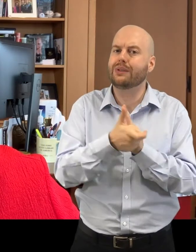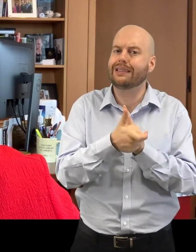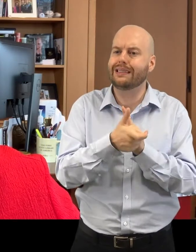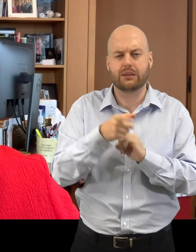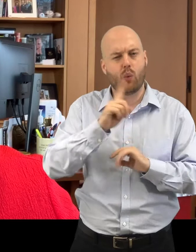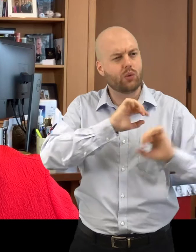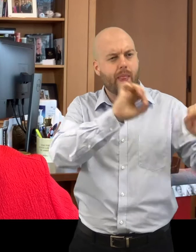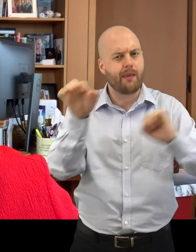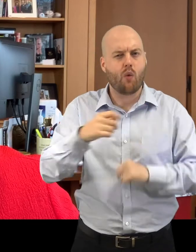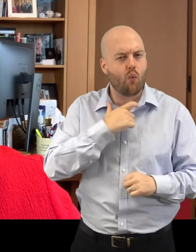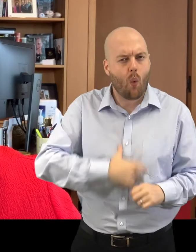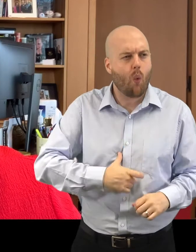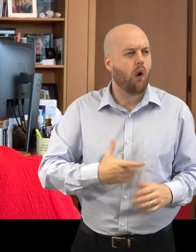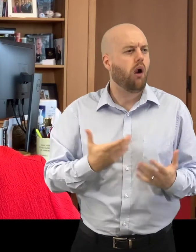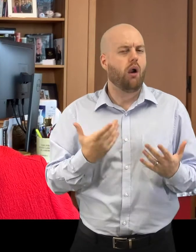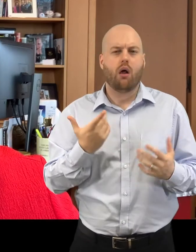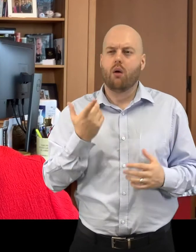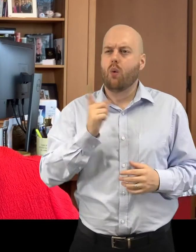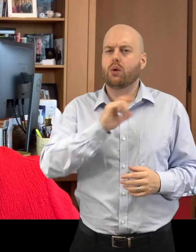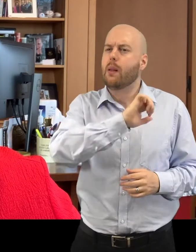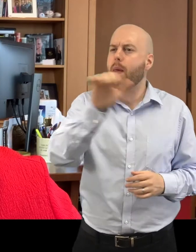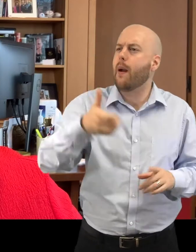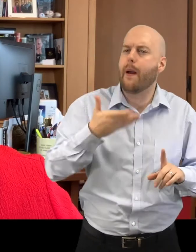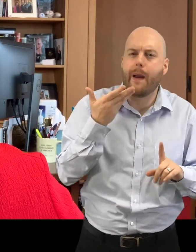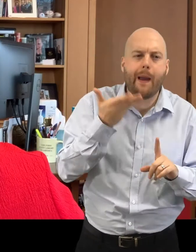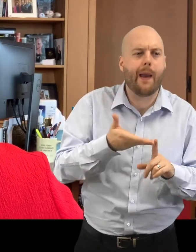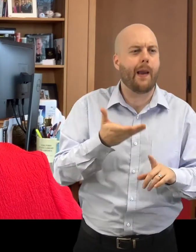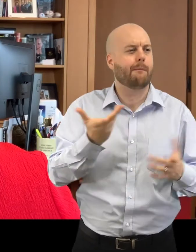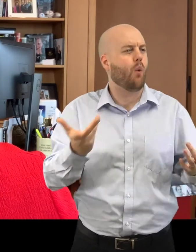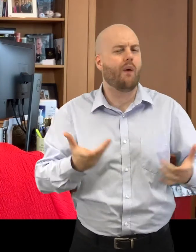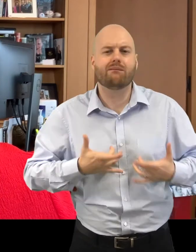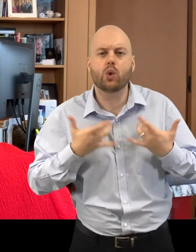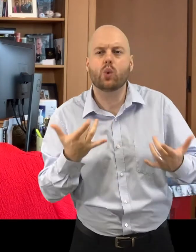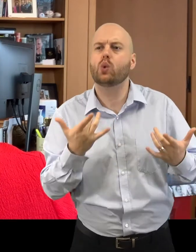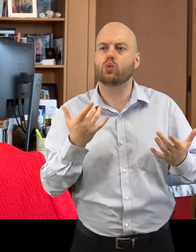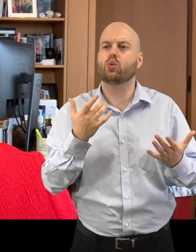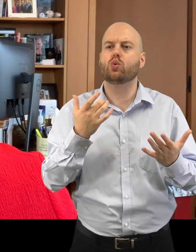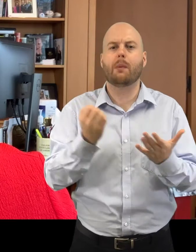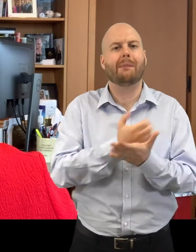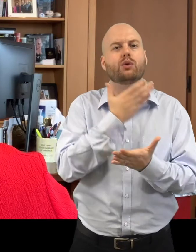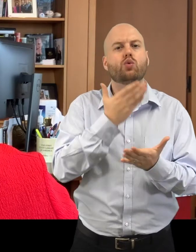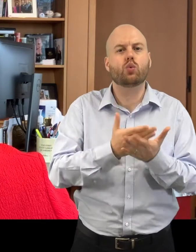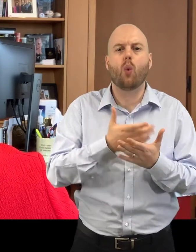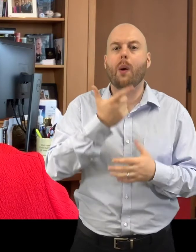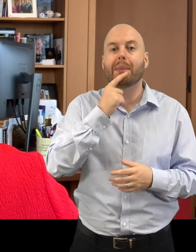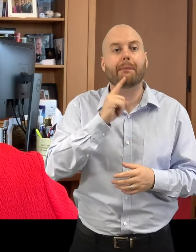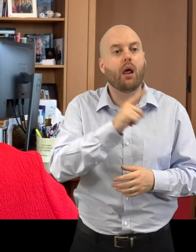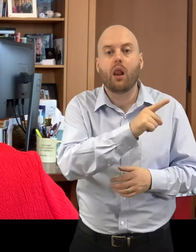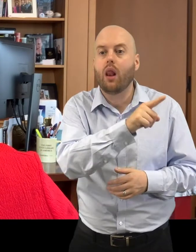the outlook for making sure that people who are looking